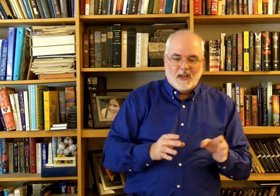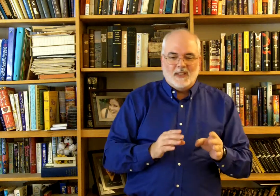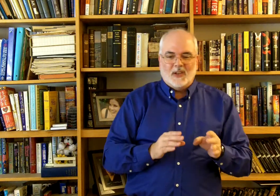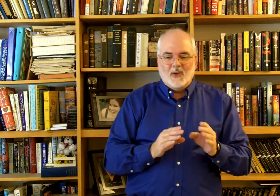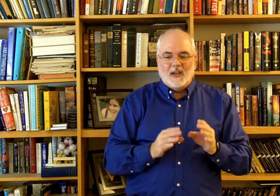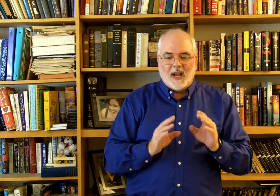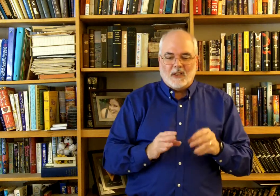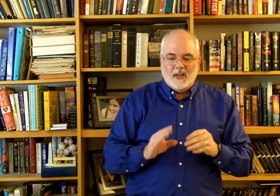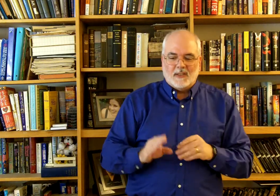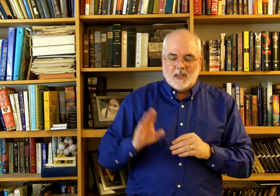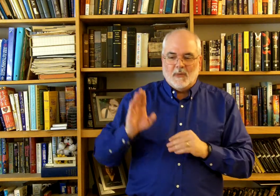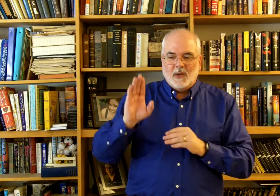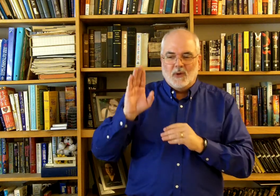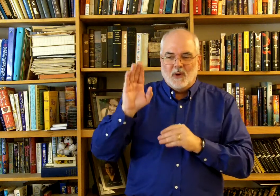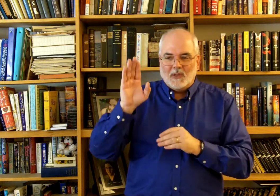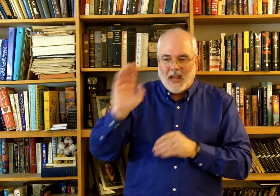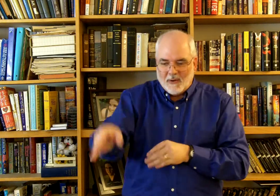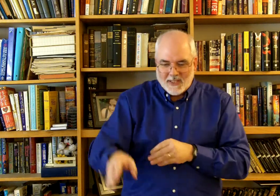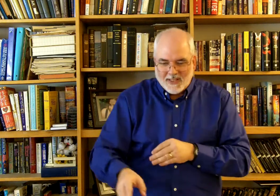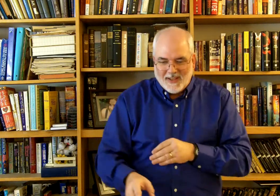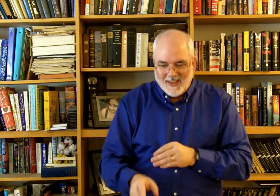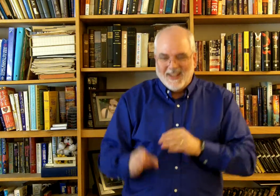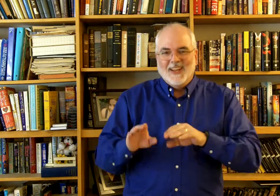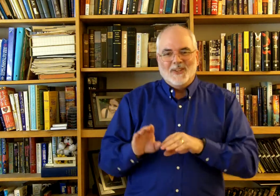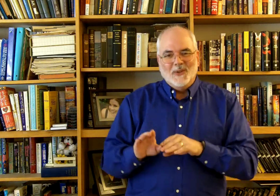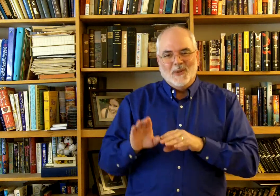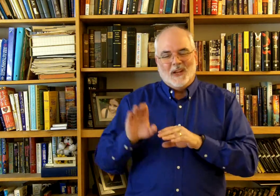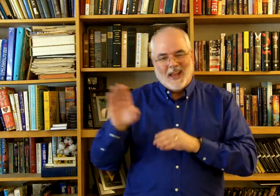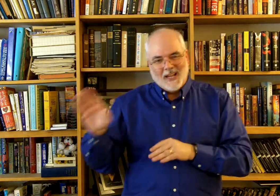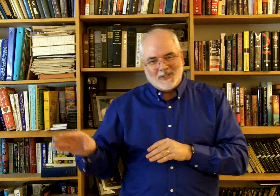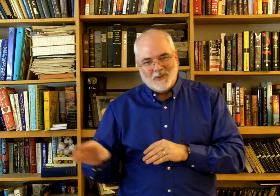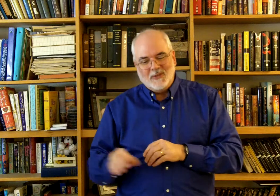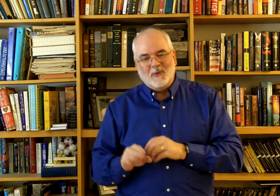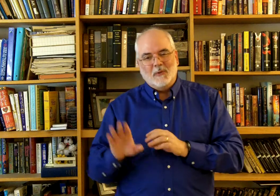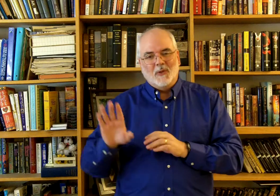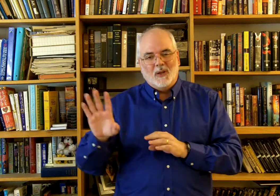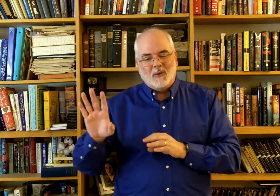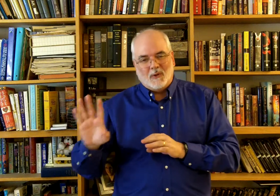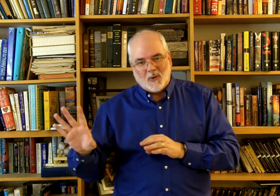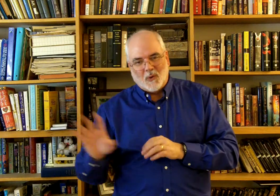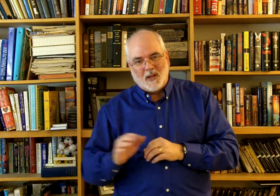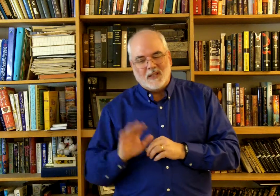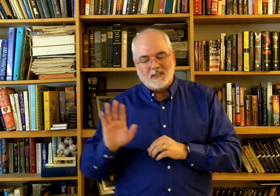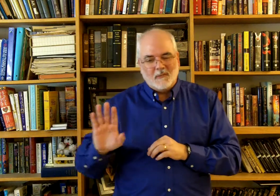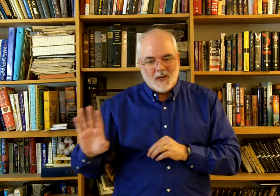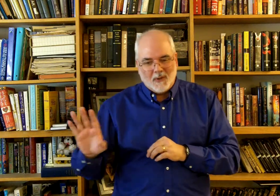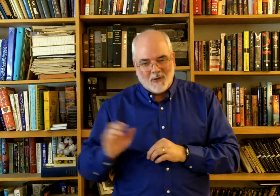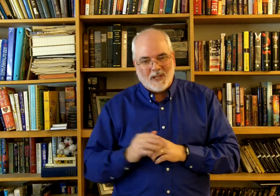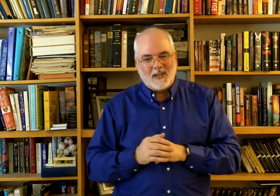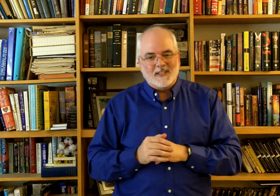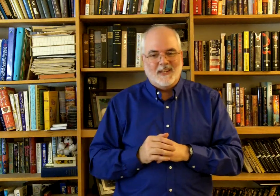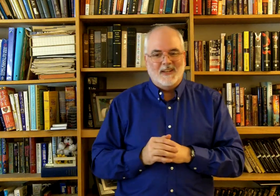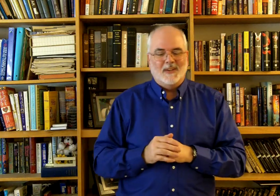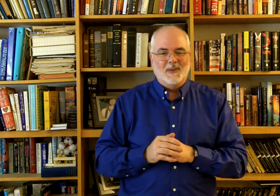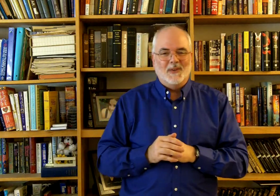so you can actually hear somebody who knows how to sing. Do the last one. We'll be doing it with a recording with somebody who knows how to sing. can do